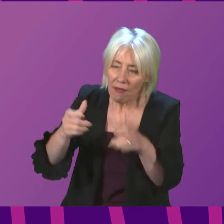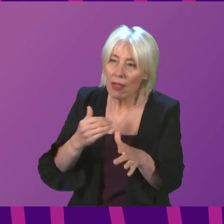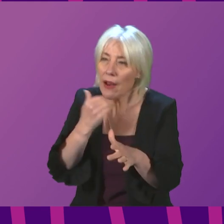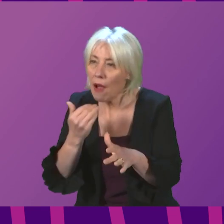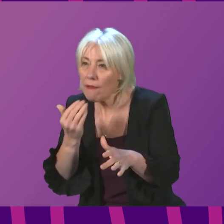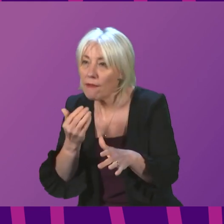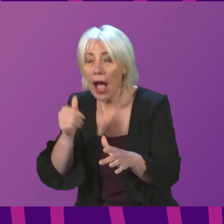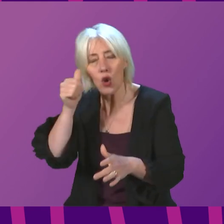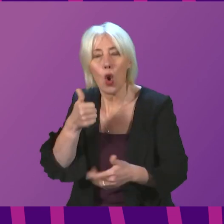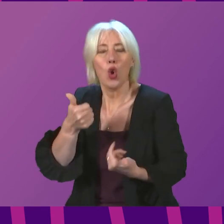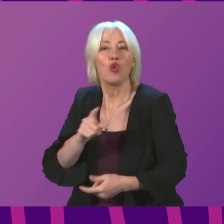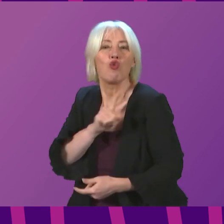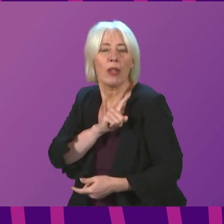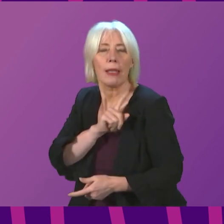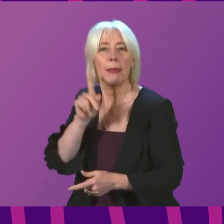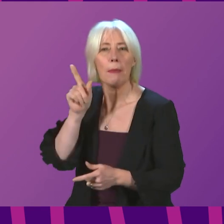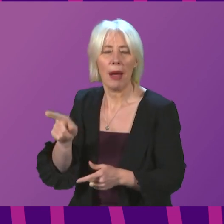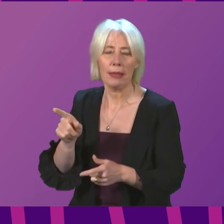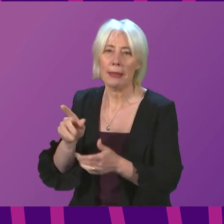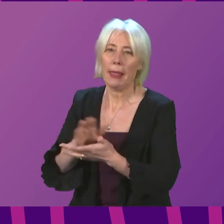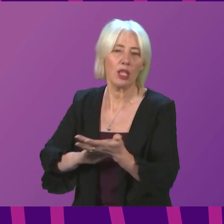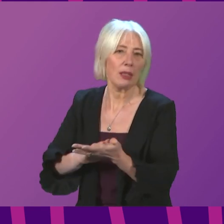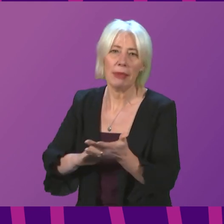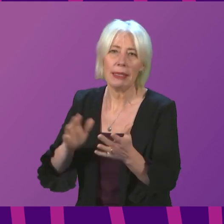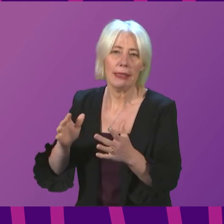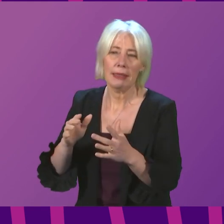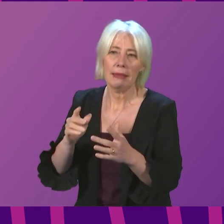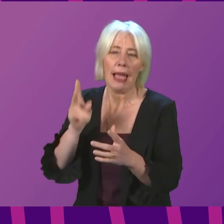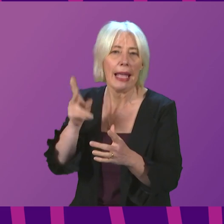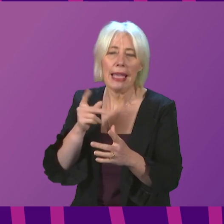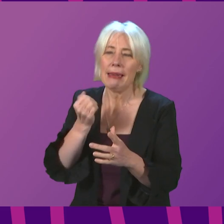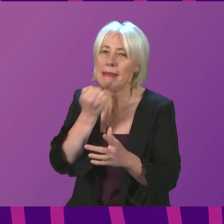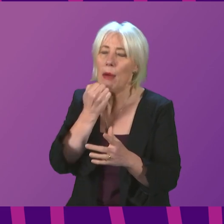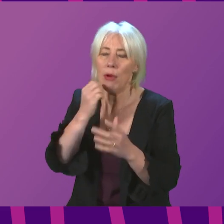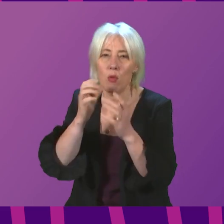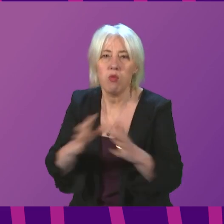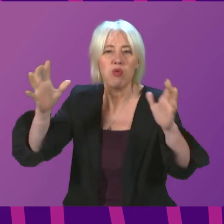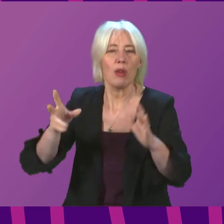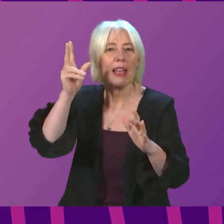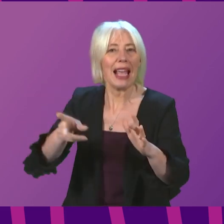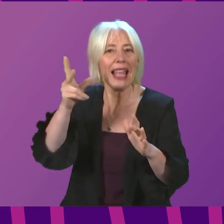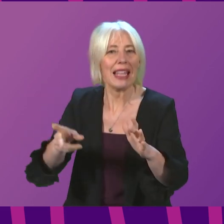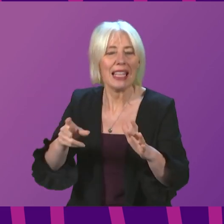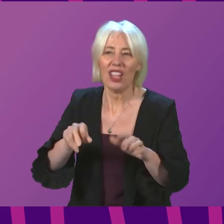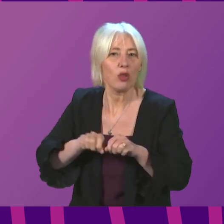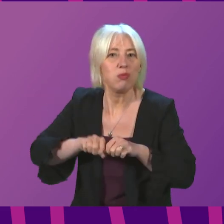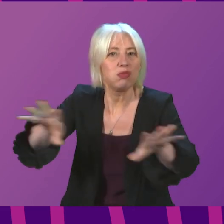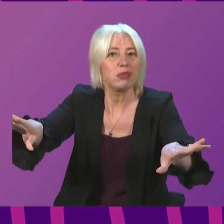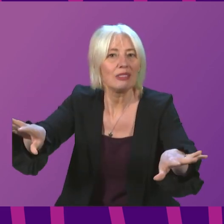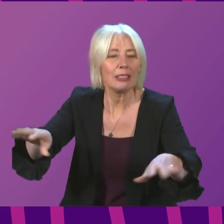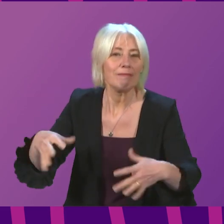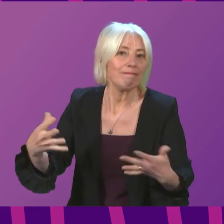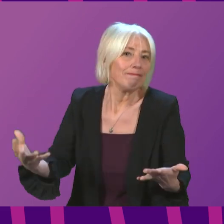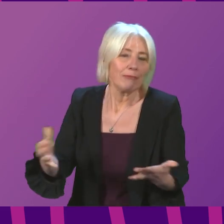are doing that for good reasons, all we will do is increase the overall numbers of infections because we will contribute to the spread. Therefore, the